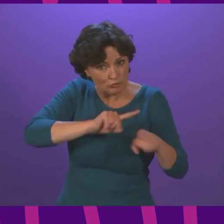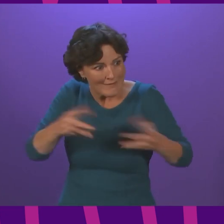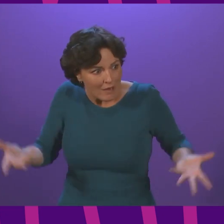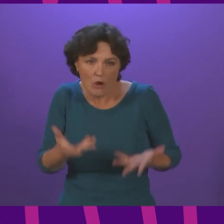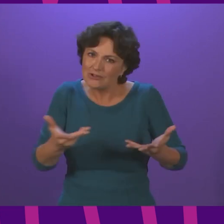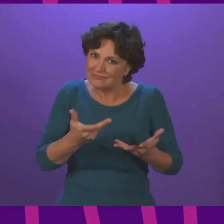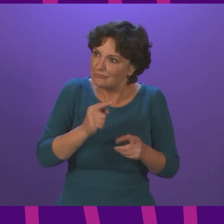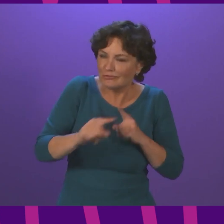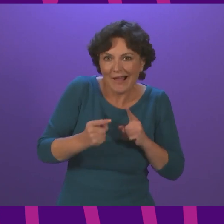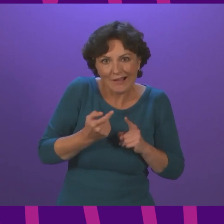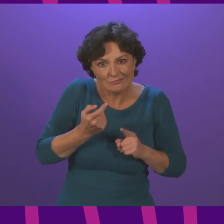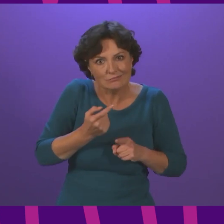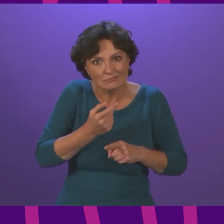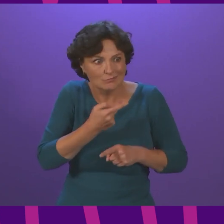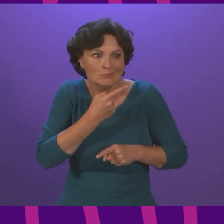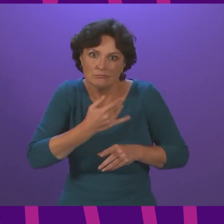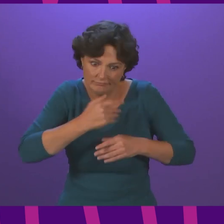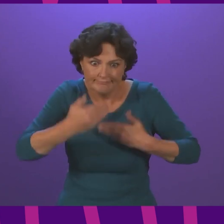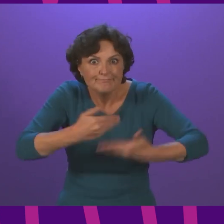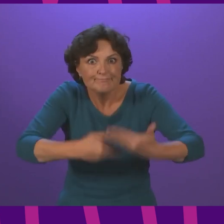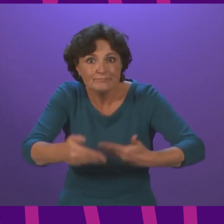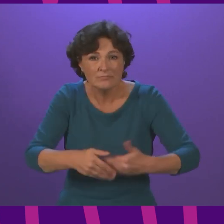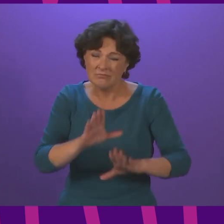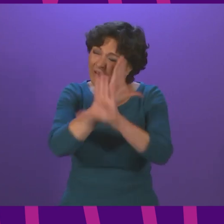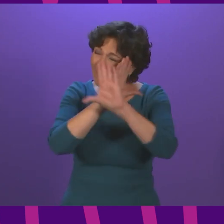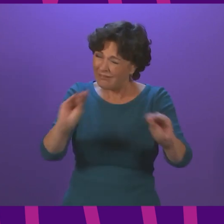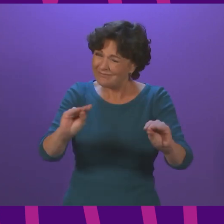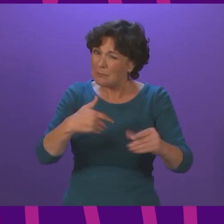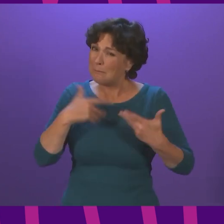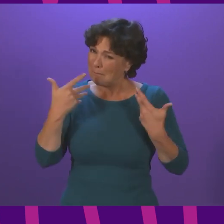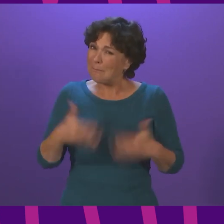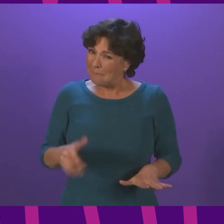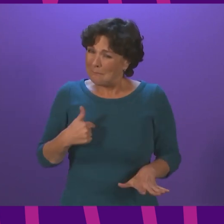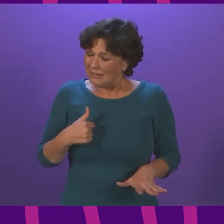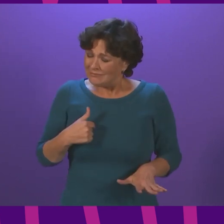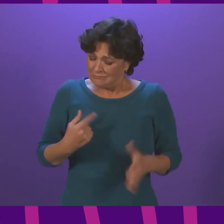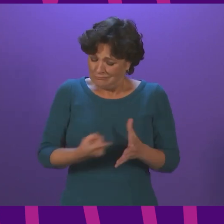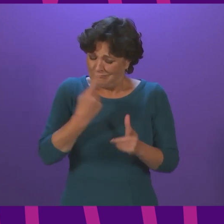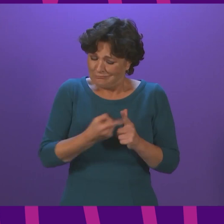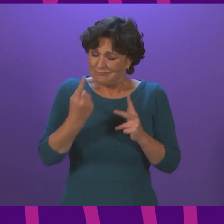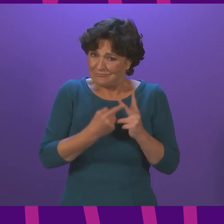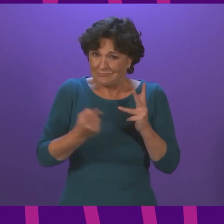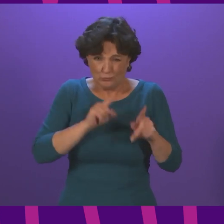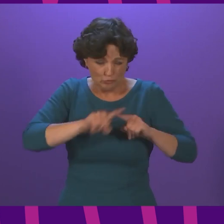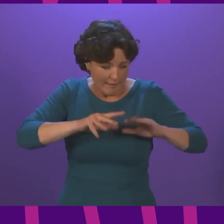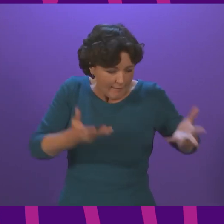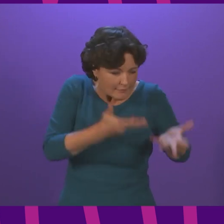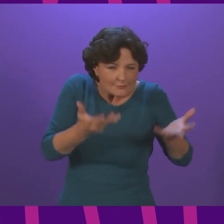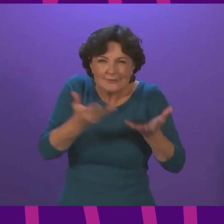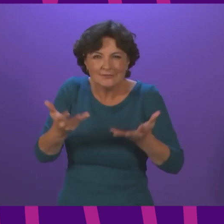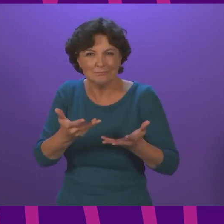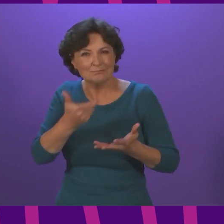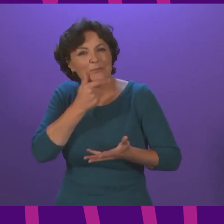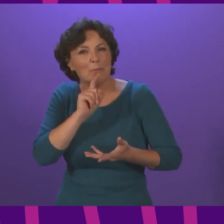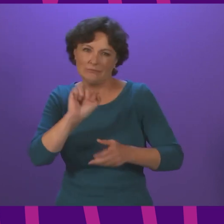Minister We are taking a range of steps and have been for some time now to encourage people to use lateral flow devices to